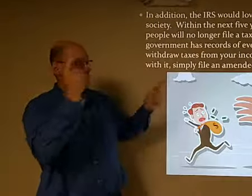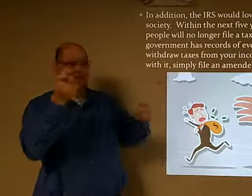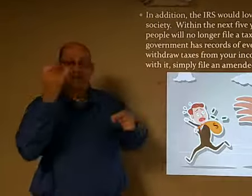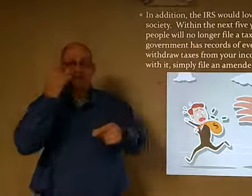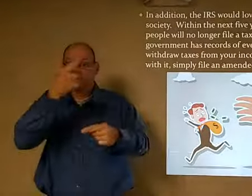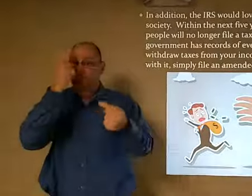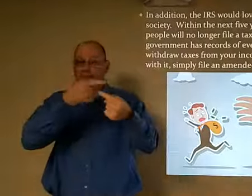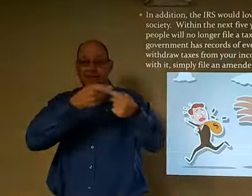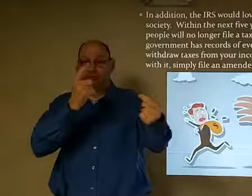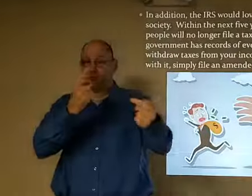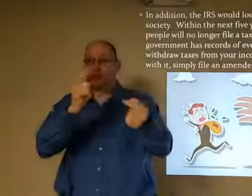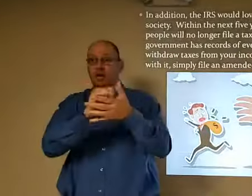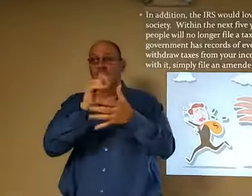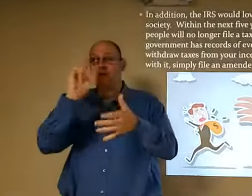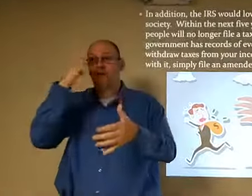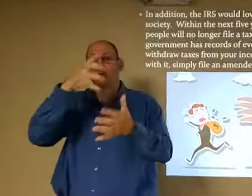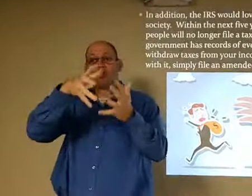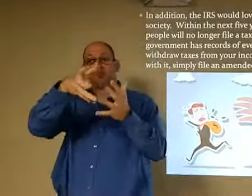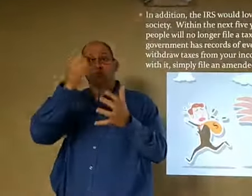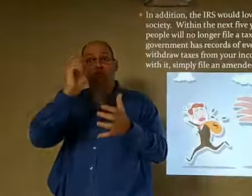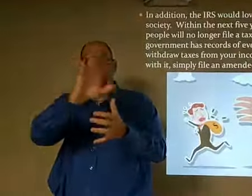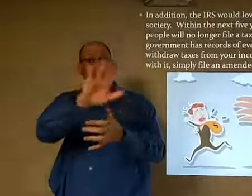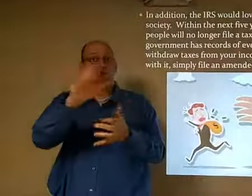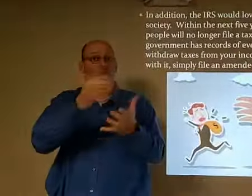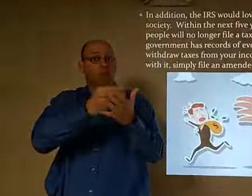If you disagree with it, just simply file an amended return.